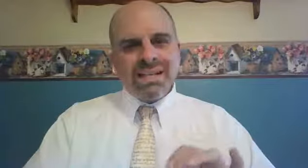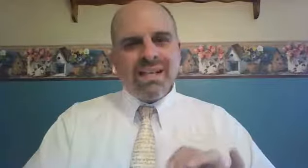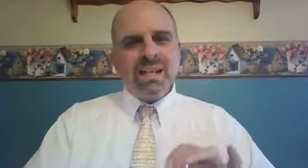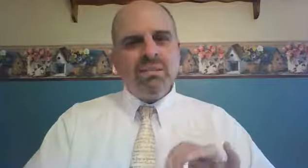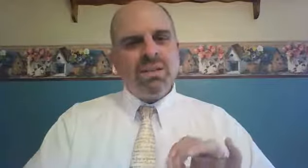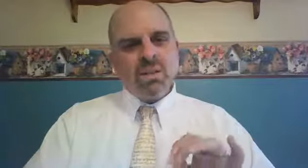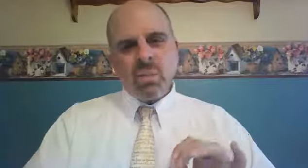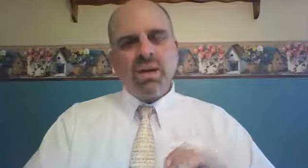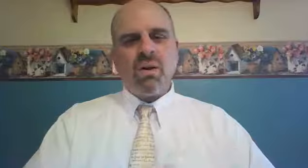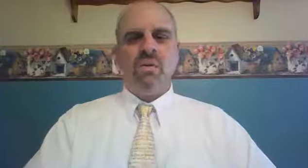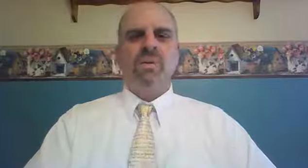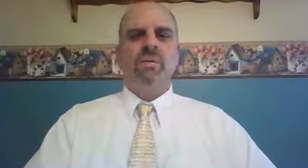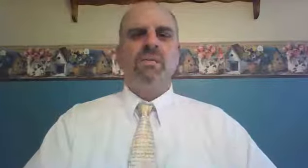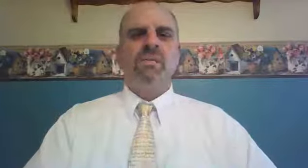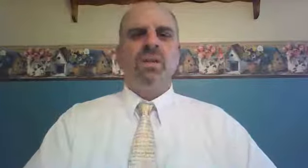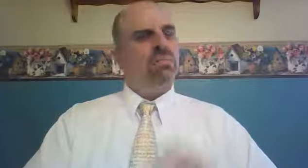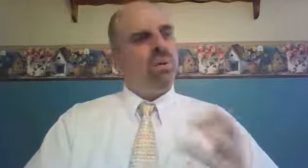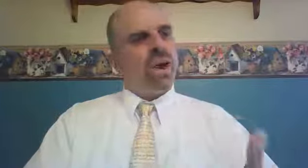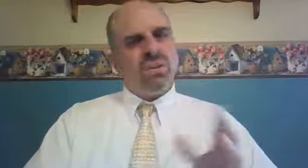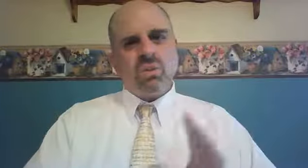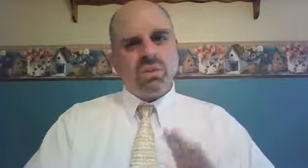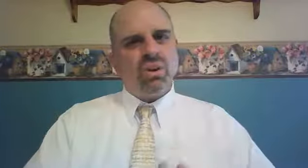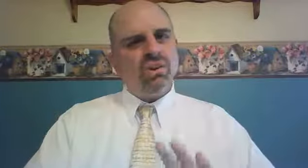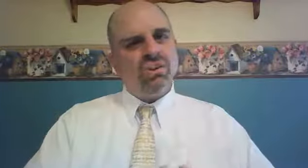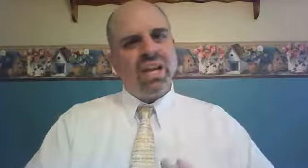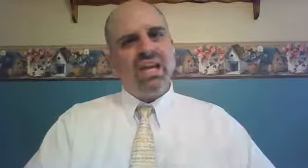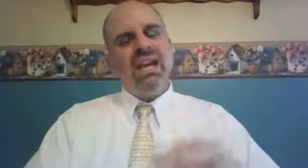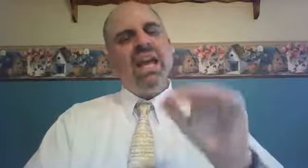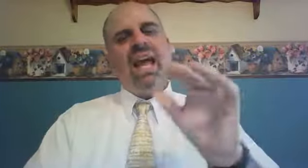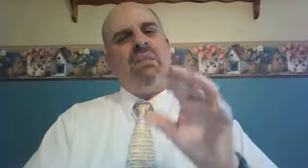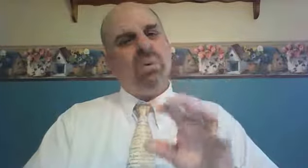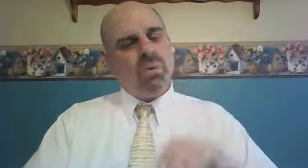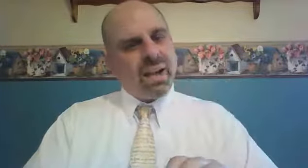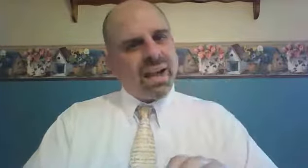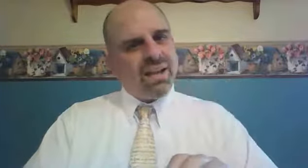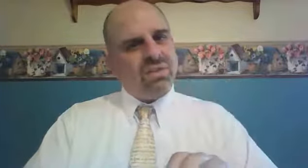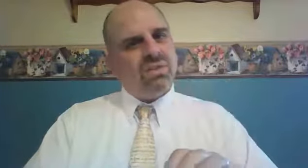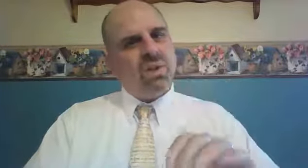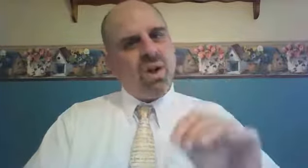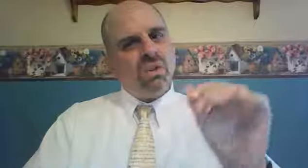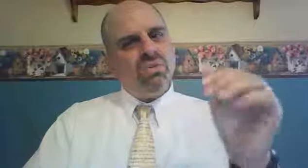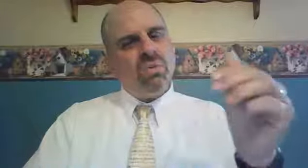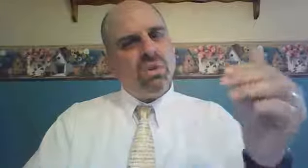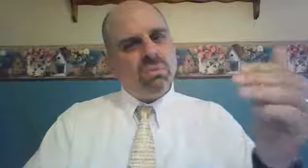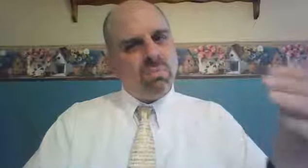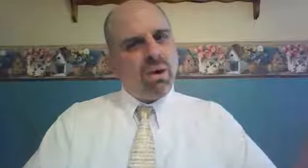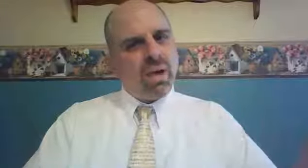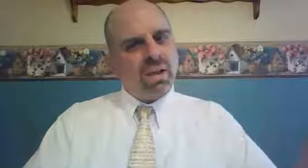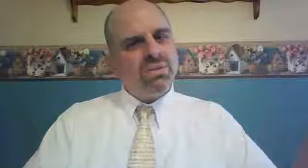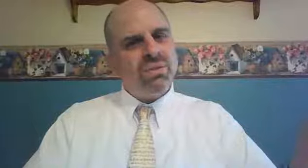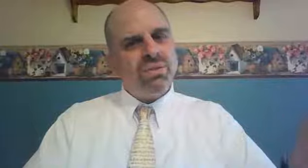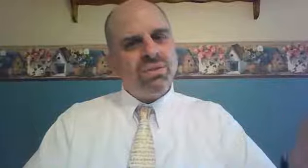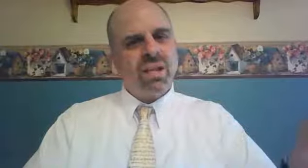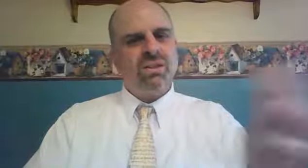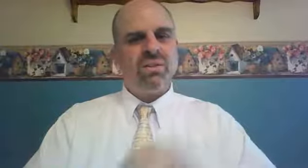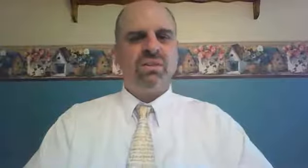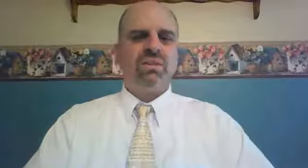redeemed widow. Perez was her son. And Perez also was Boaz's ancestor.